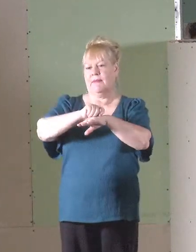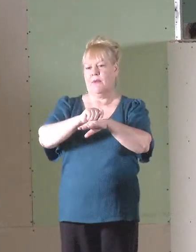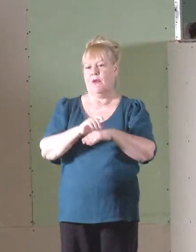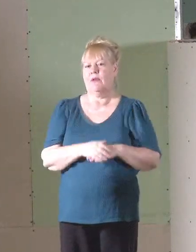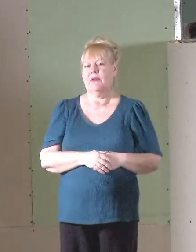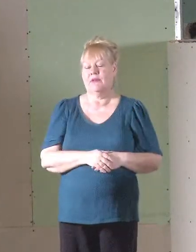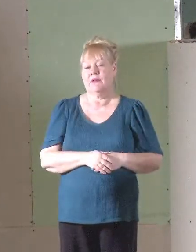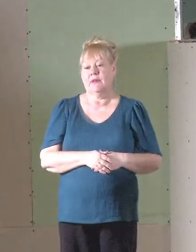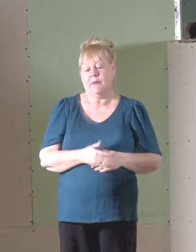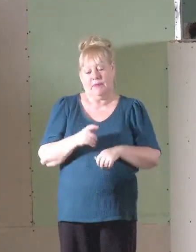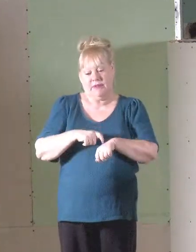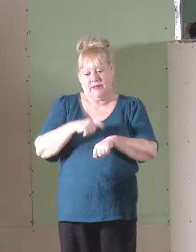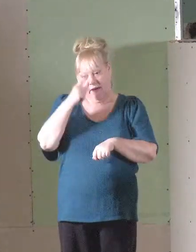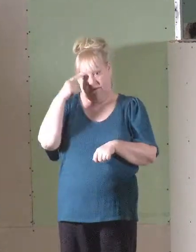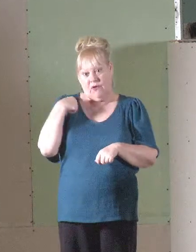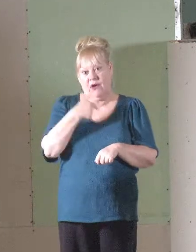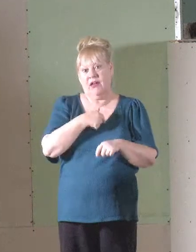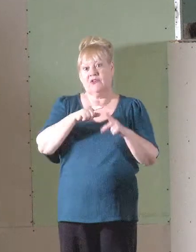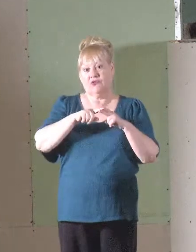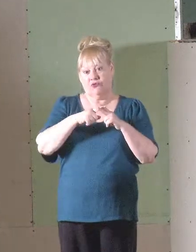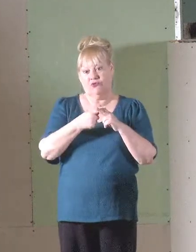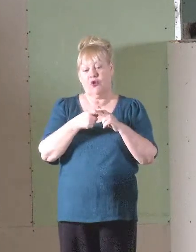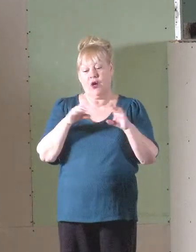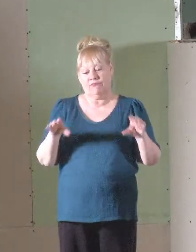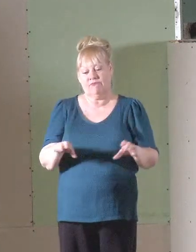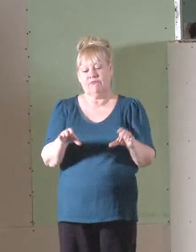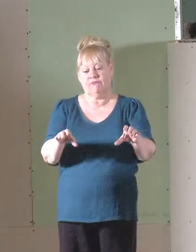And maybe it's time for us to start living like it.